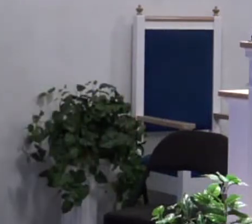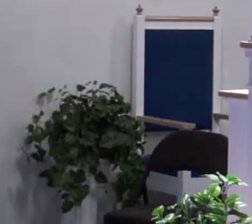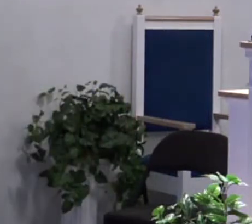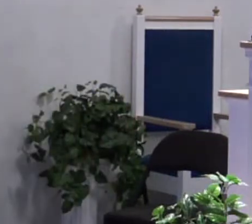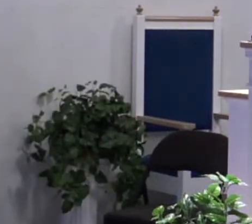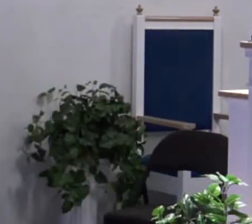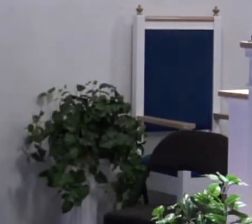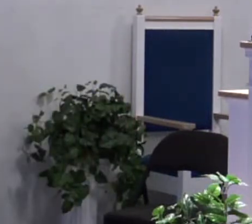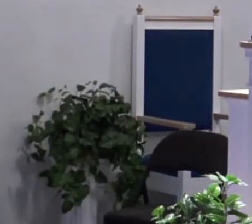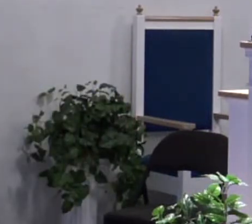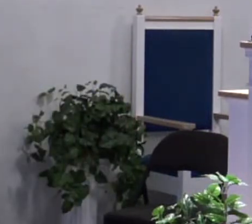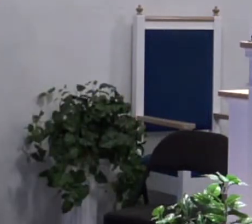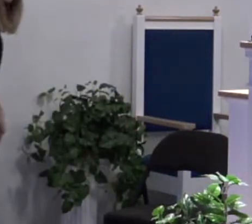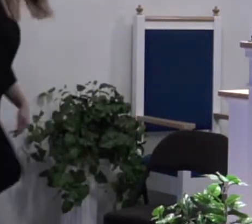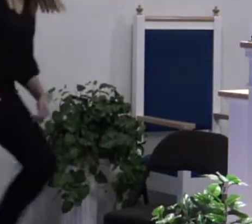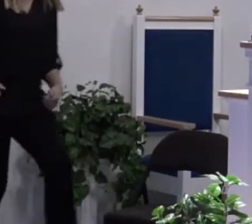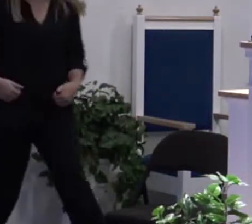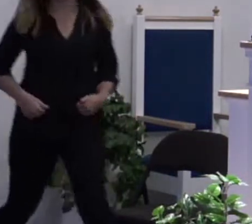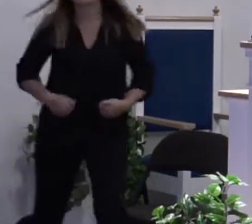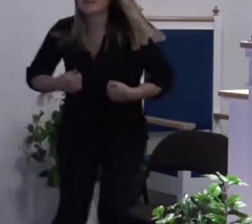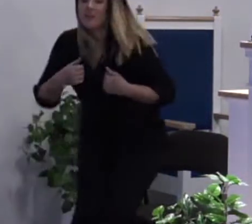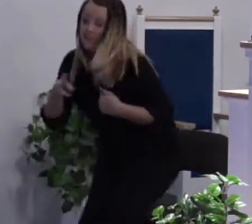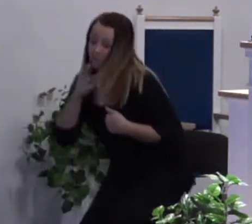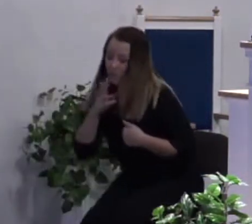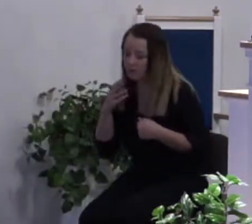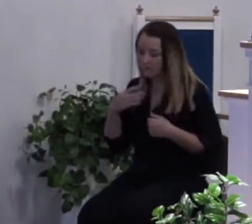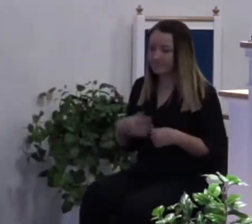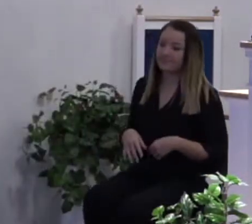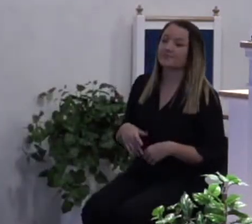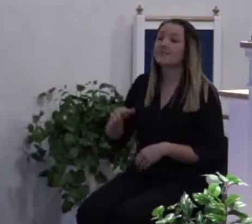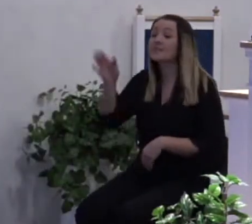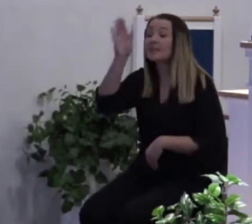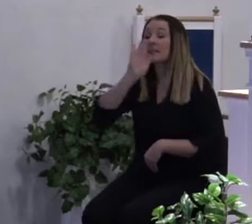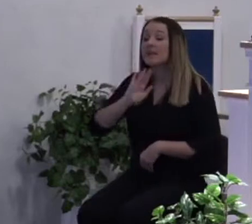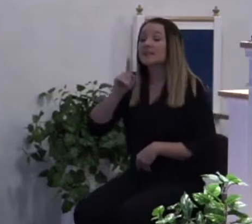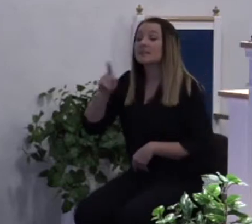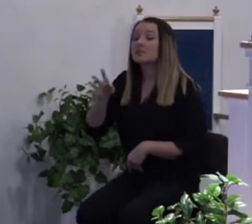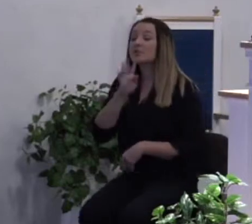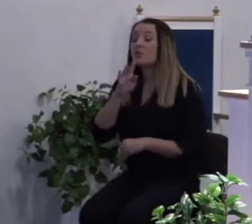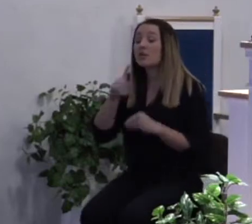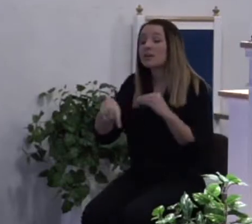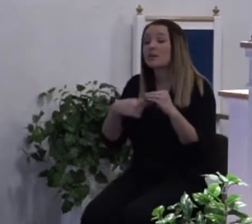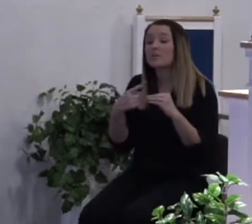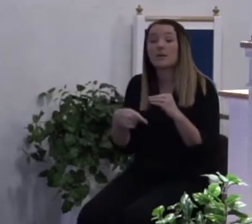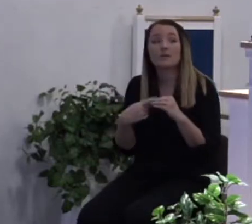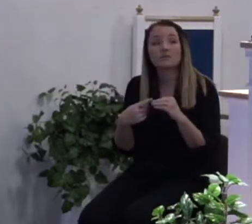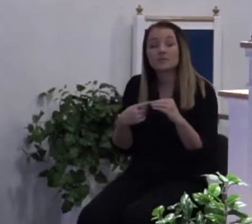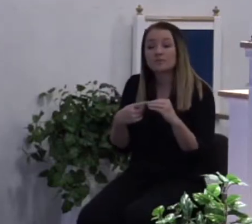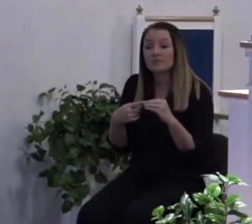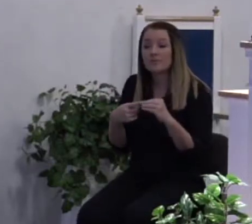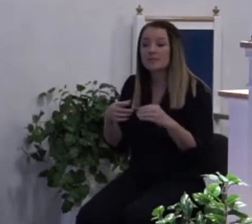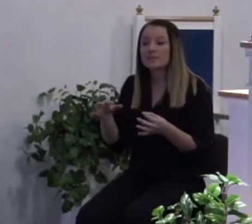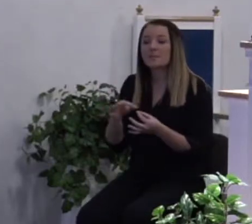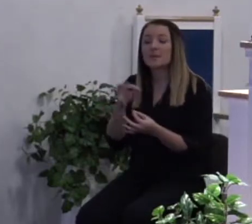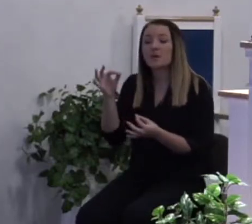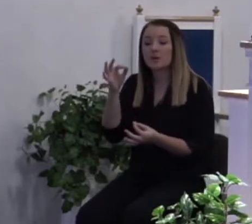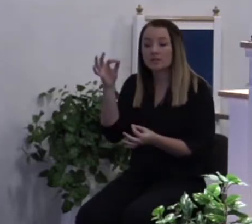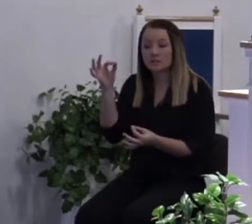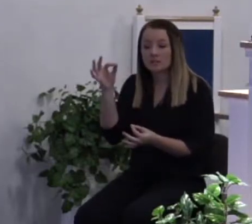of living waters. God is talking about the spirit that he